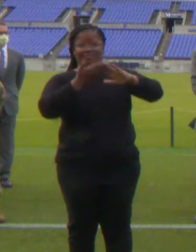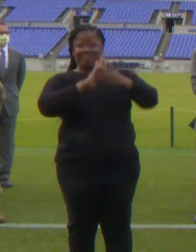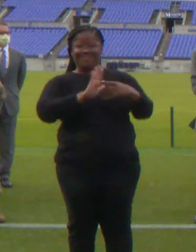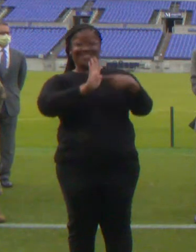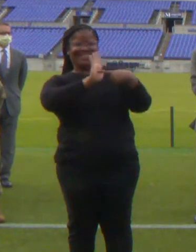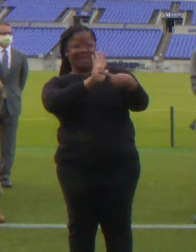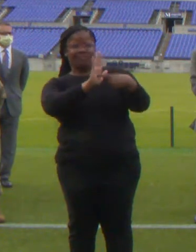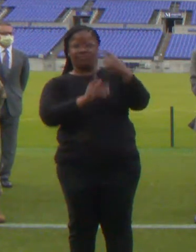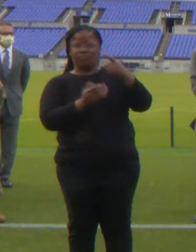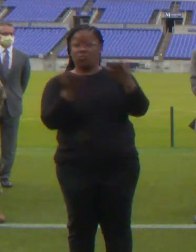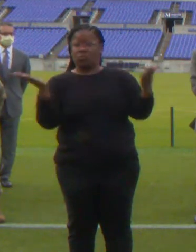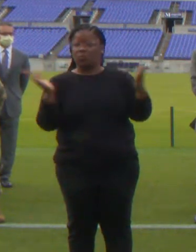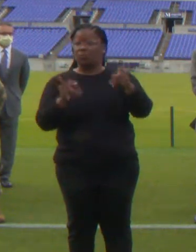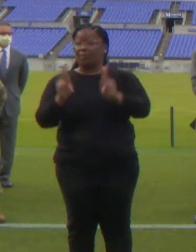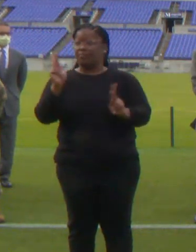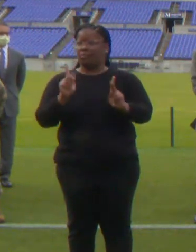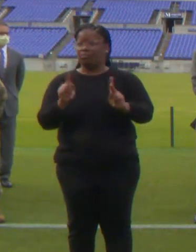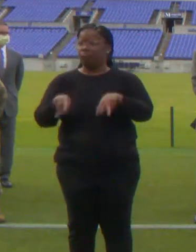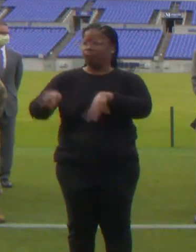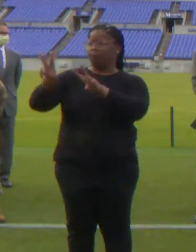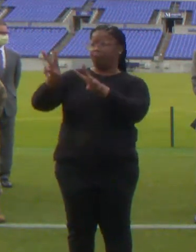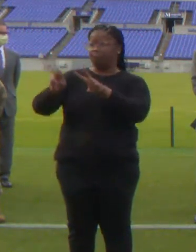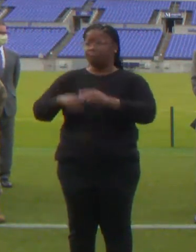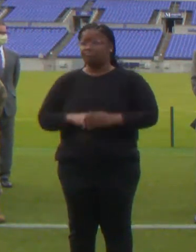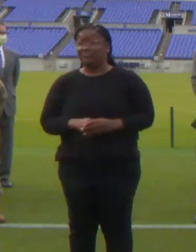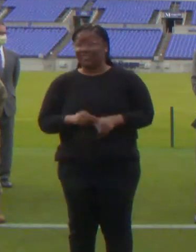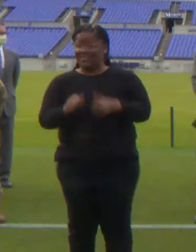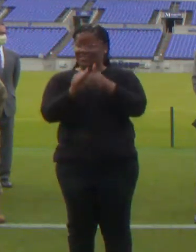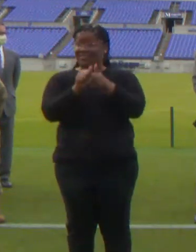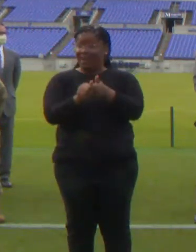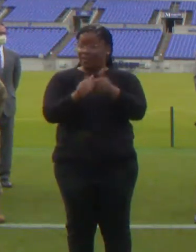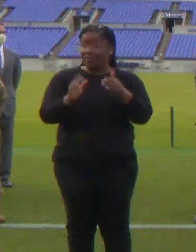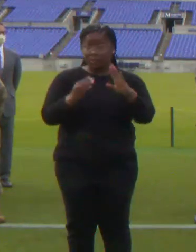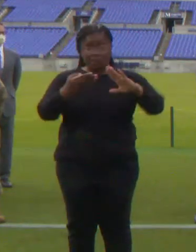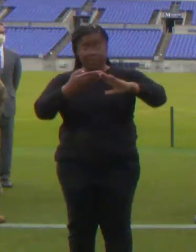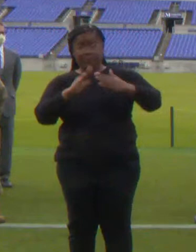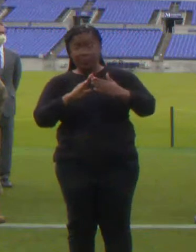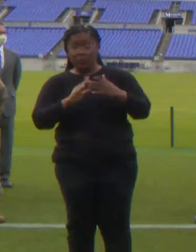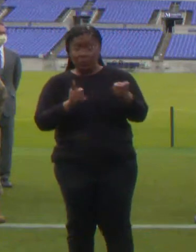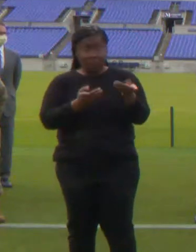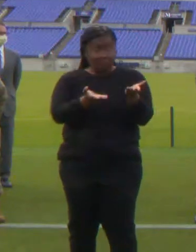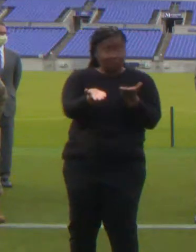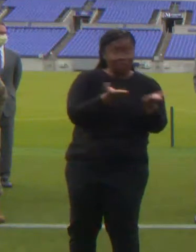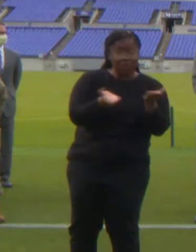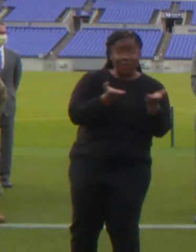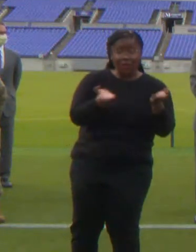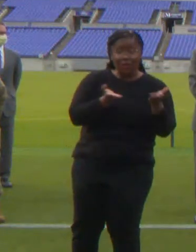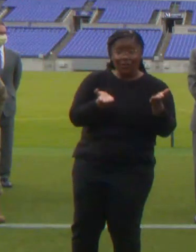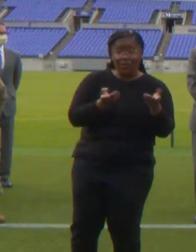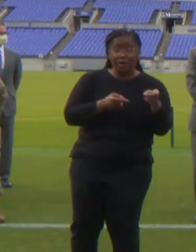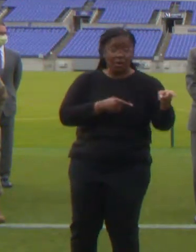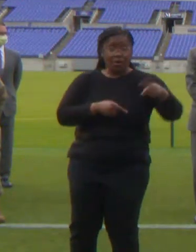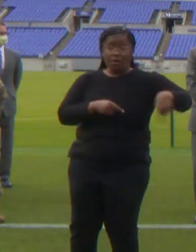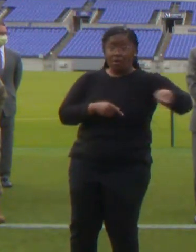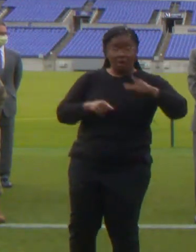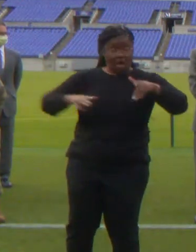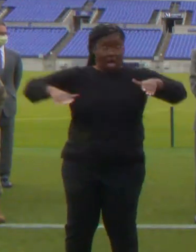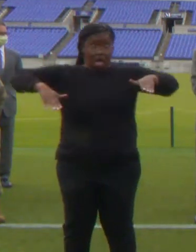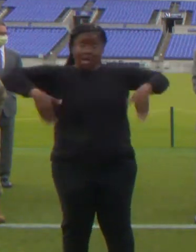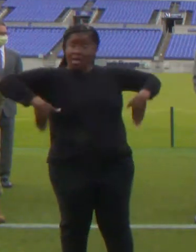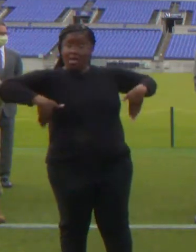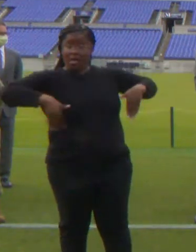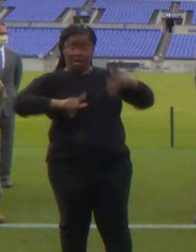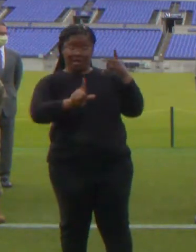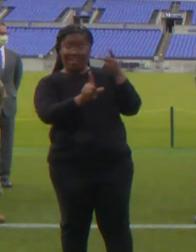followers, and the communities you serve. For those of you who are with us today have not been vaccinated, I